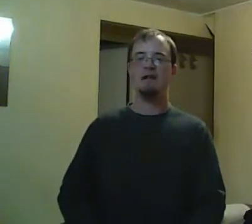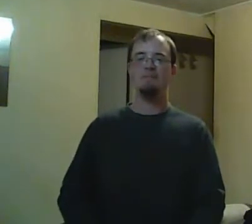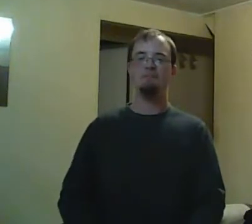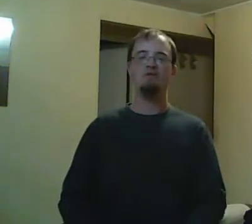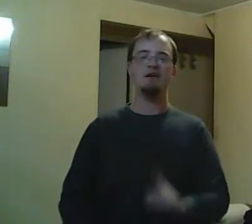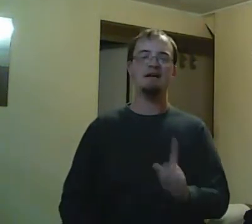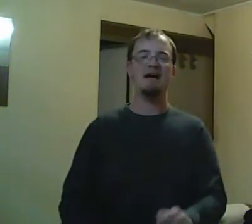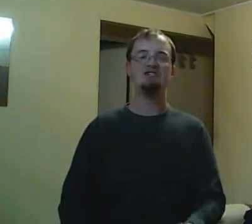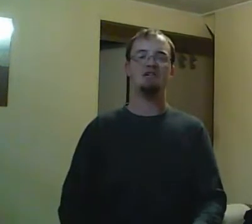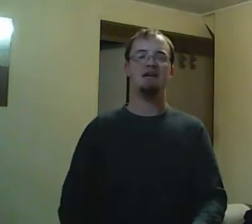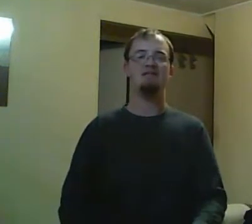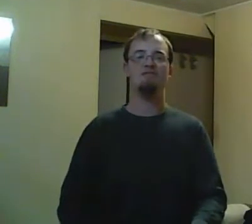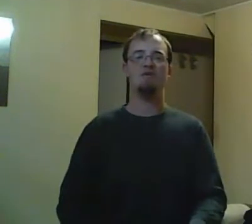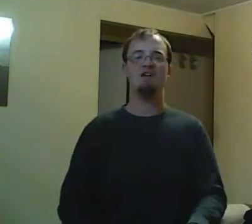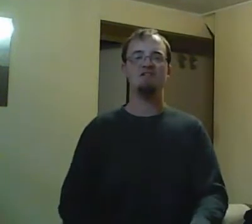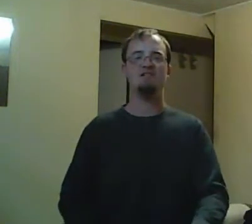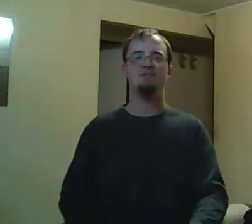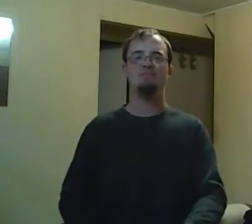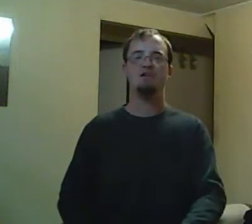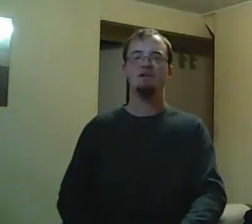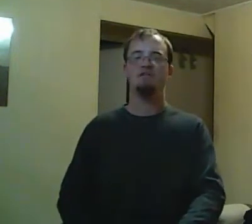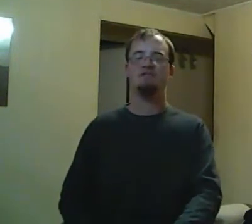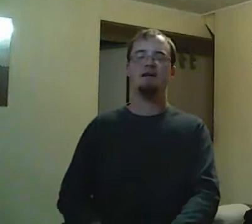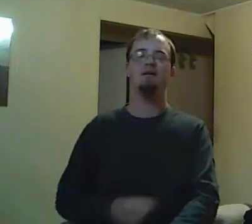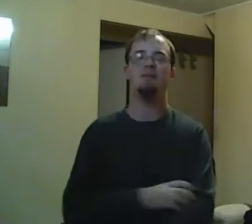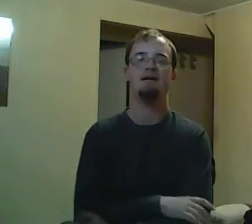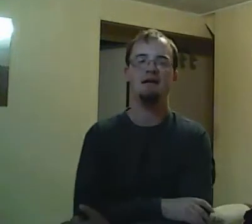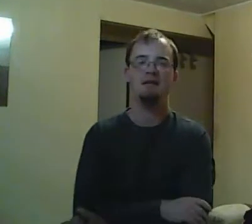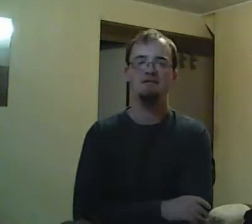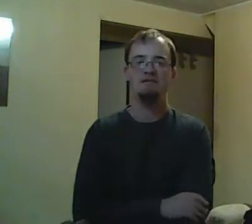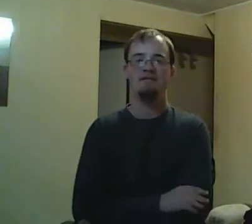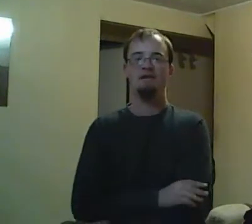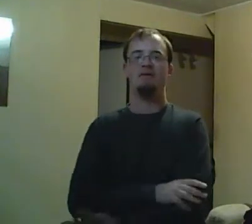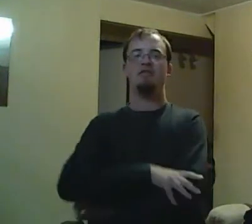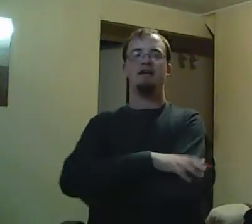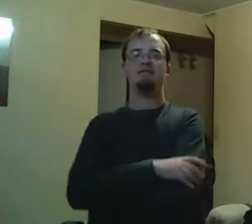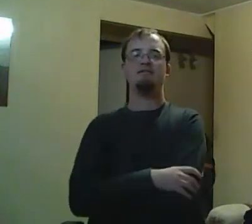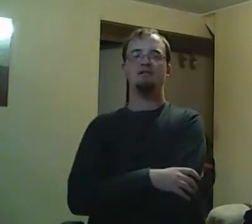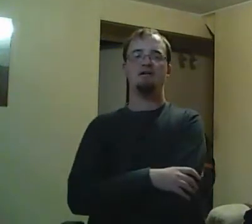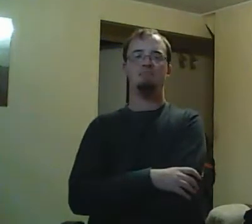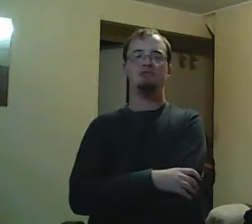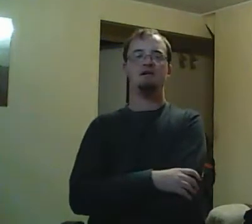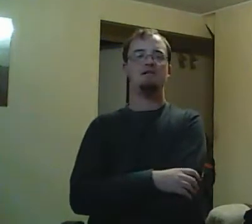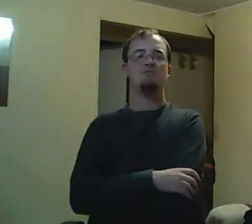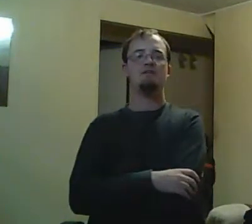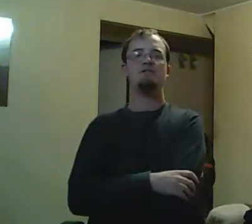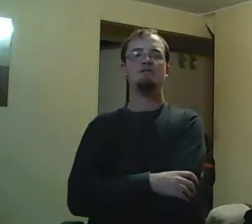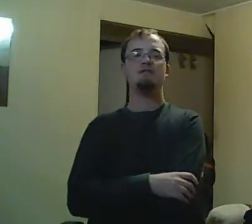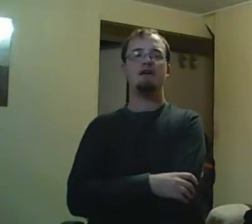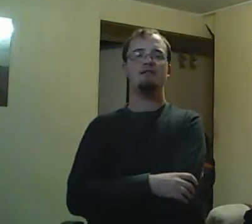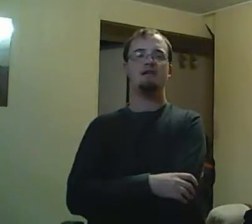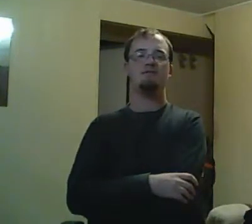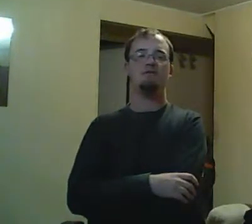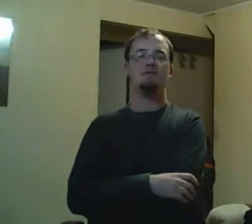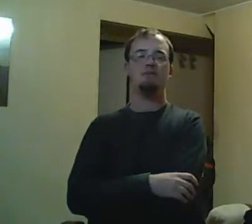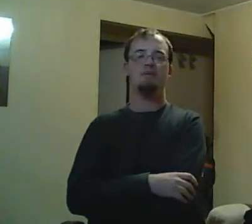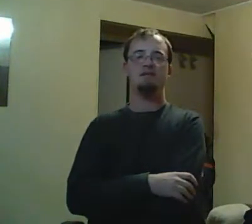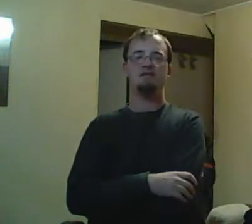Emma's crusades because, you know, the genetically modified foods storyline from season two was a key important thing. And we kind of